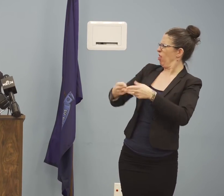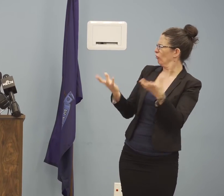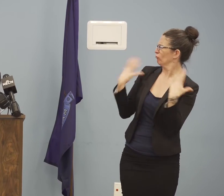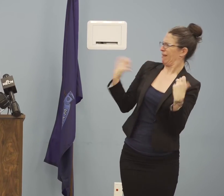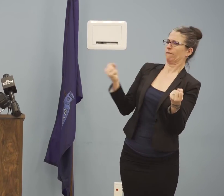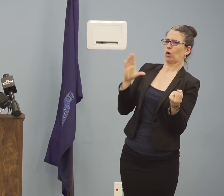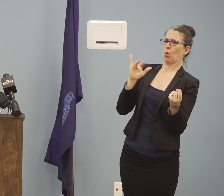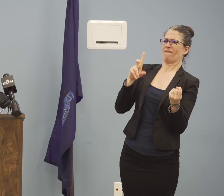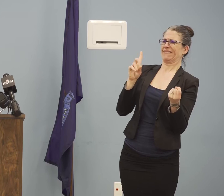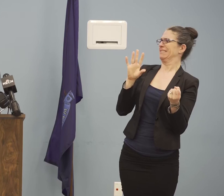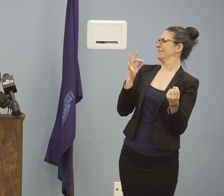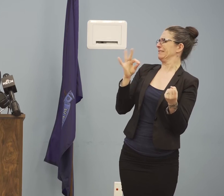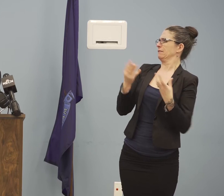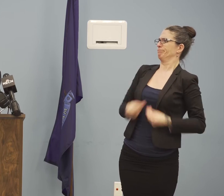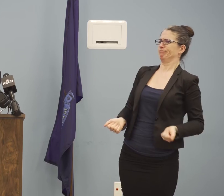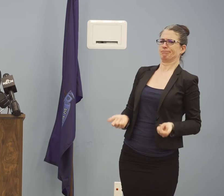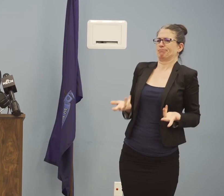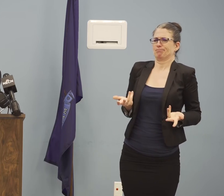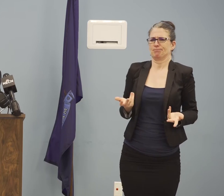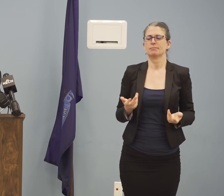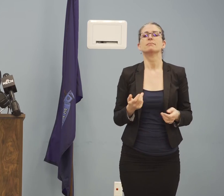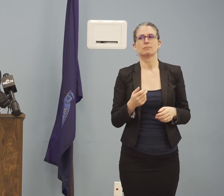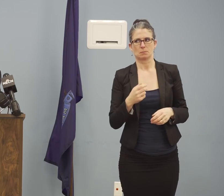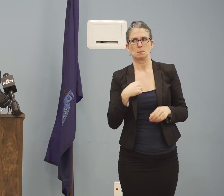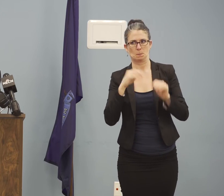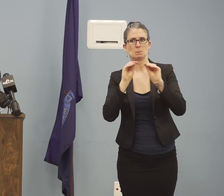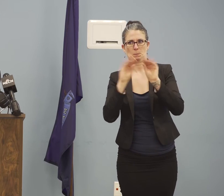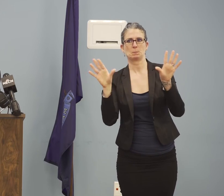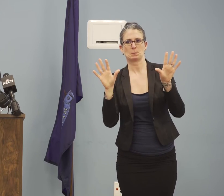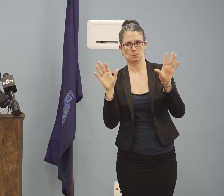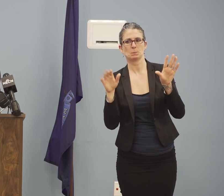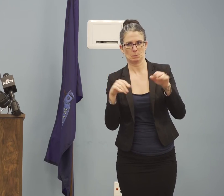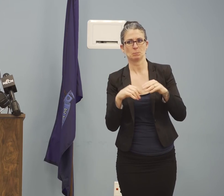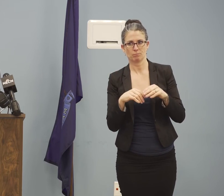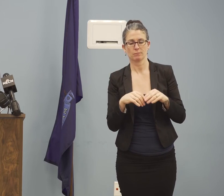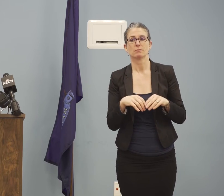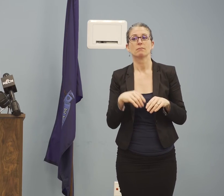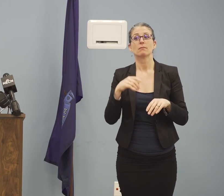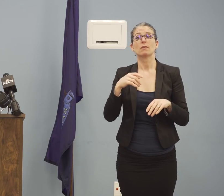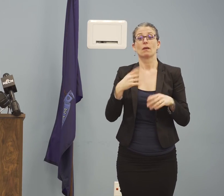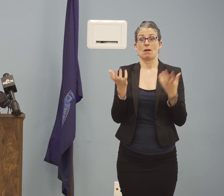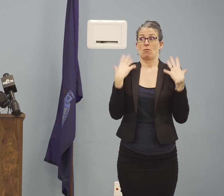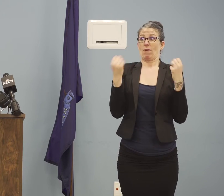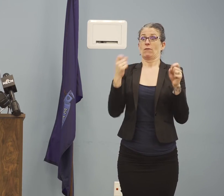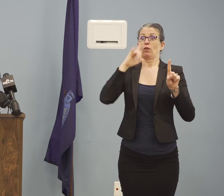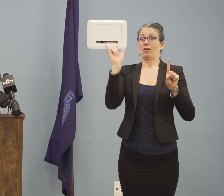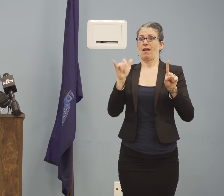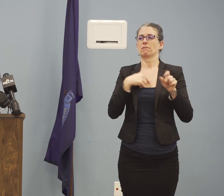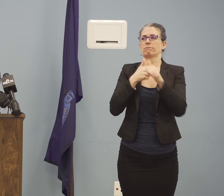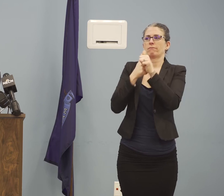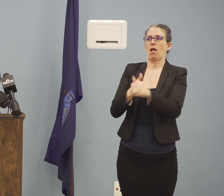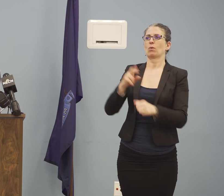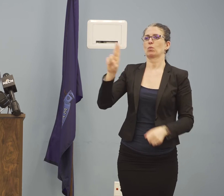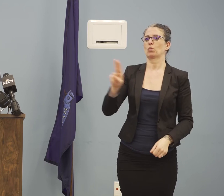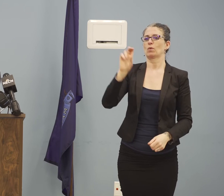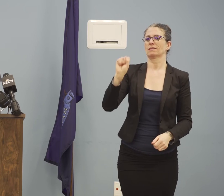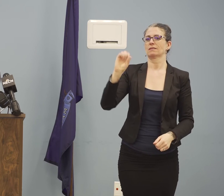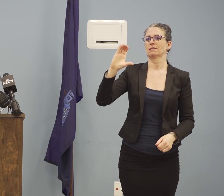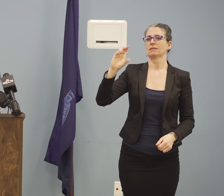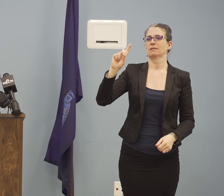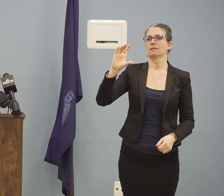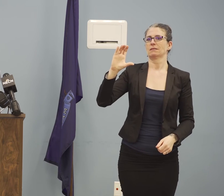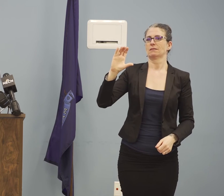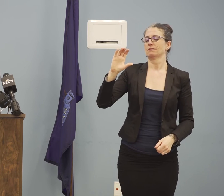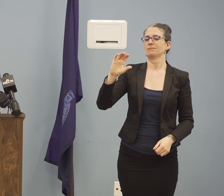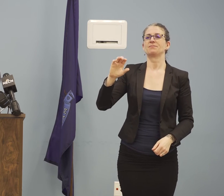know when individuals have recovered? In that respect, we follow the guidance documents from the U.S. CDC. And there are two different